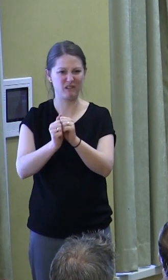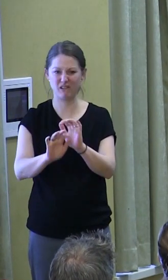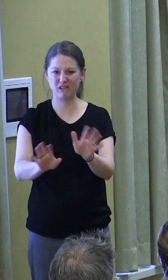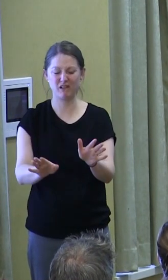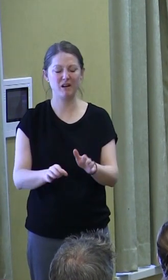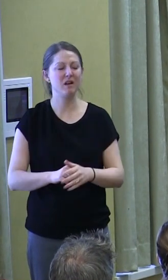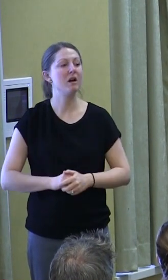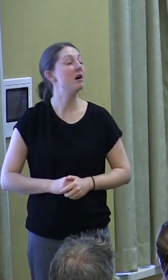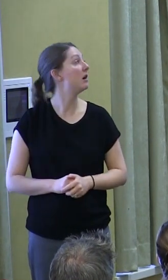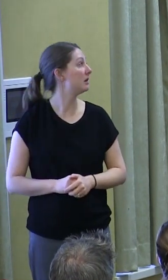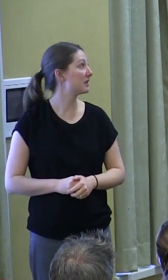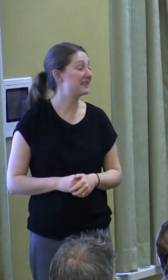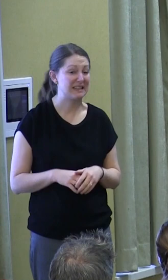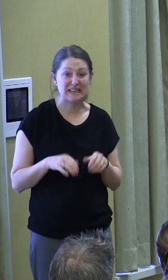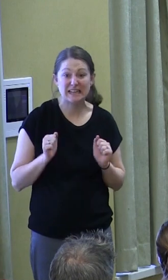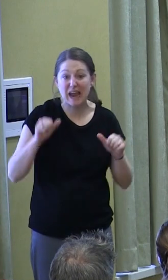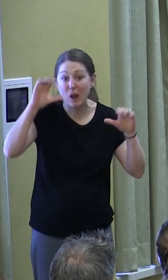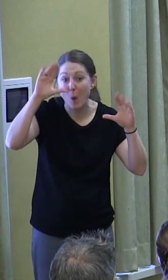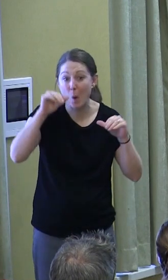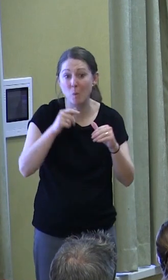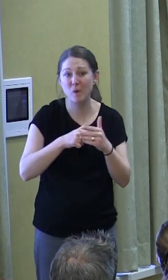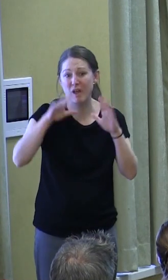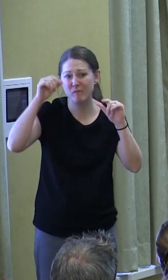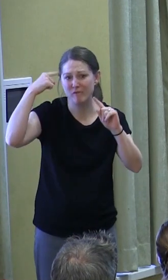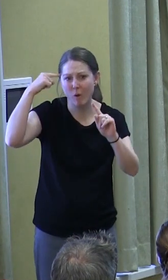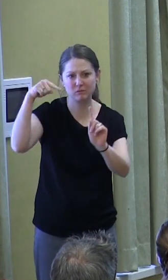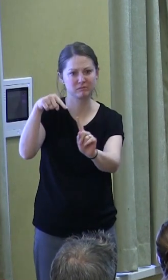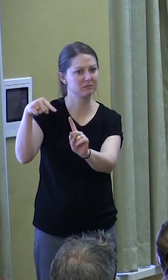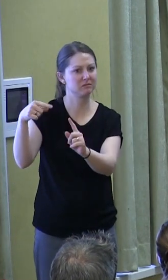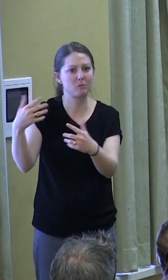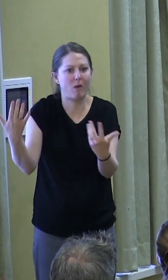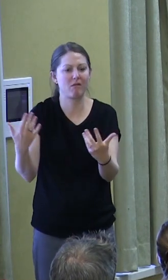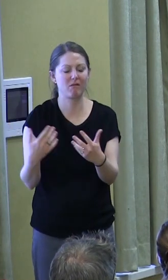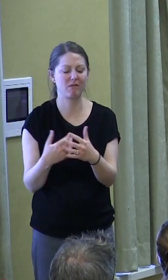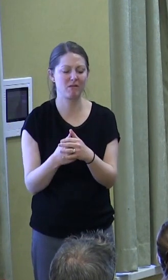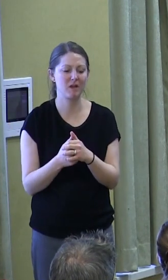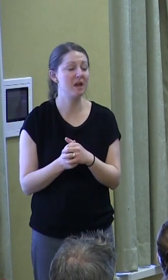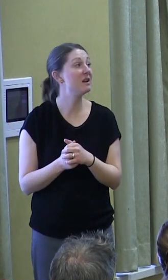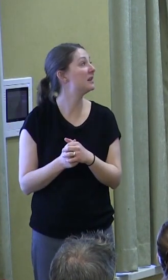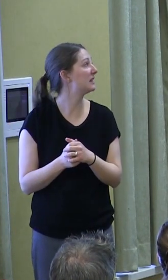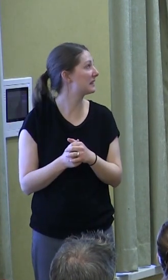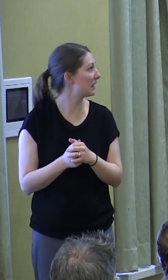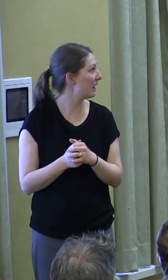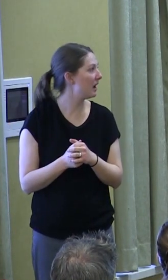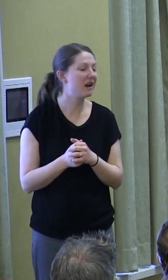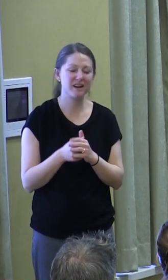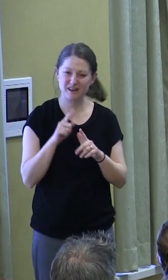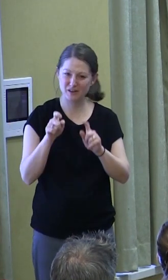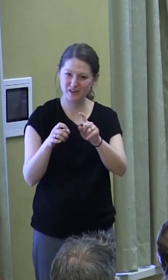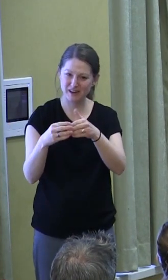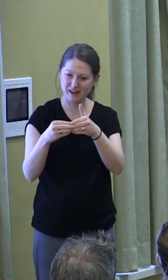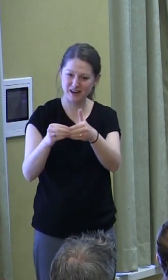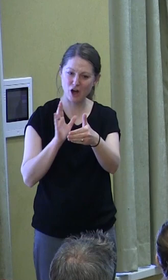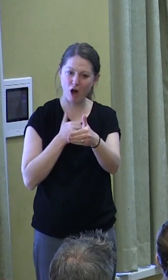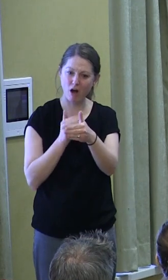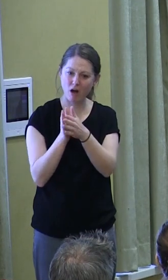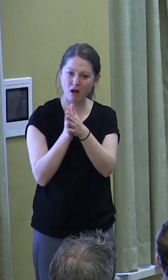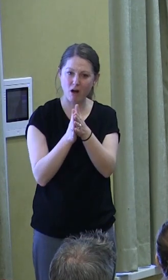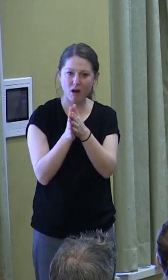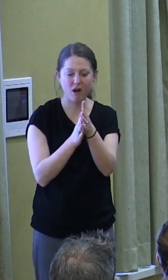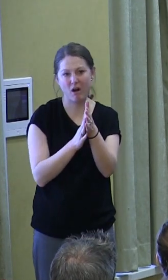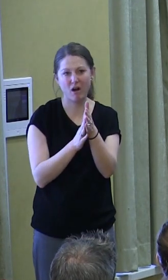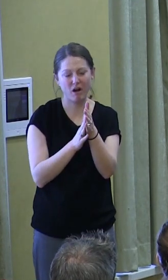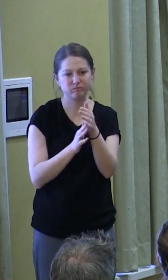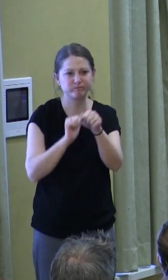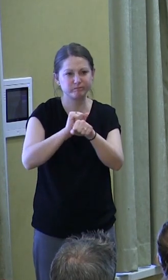So can I hope and what should I hope for? These questions guide our pursuit of the good life